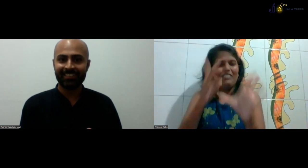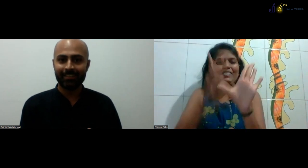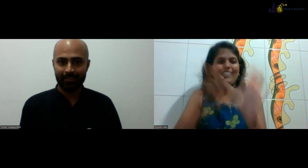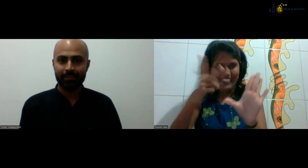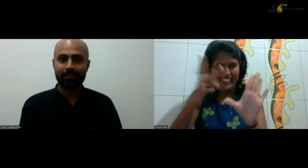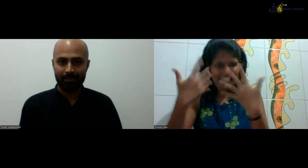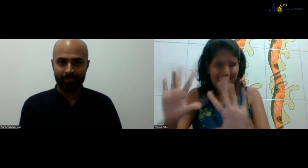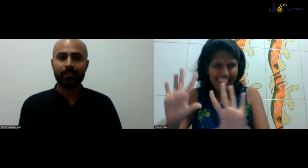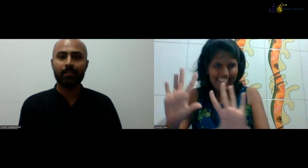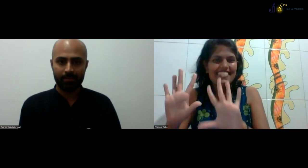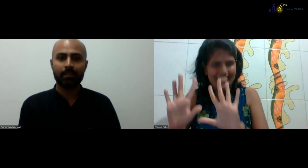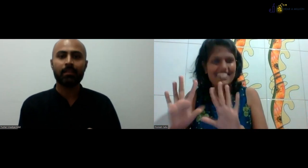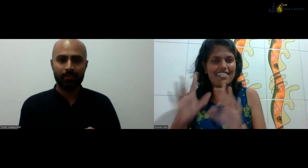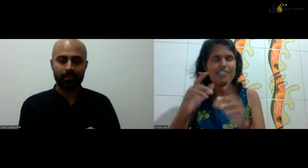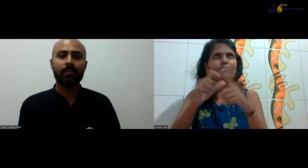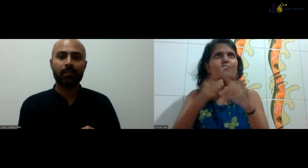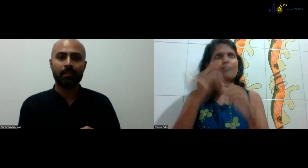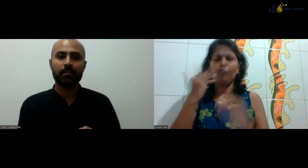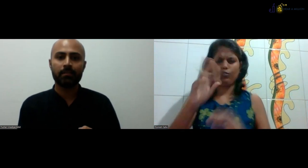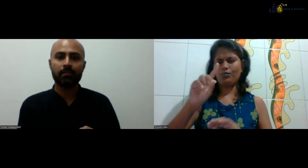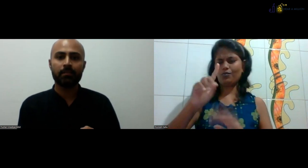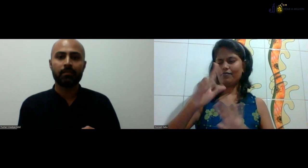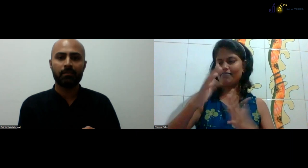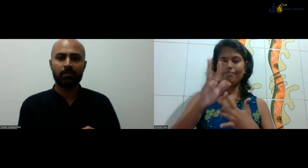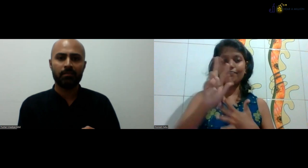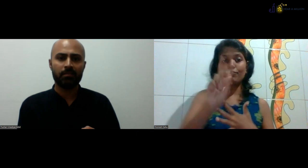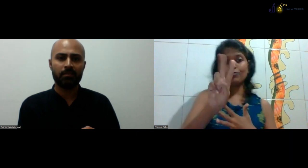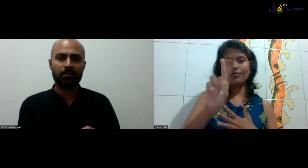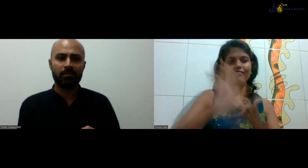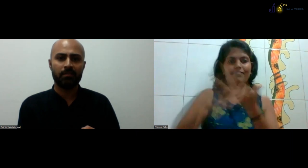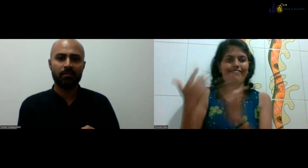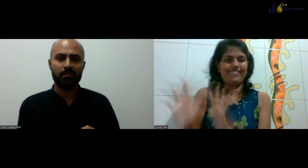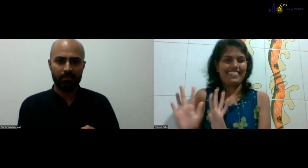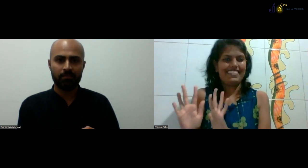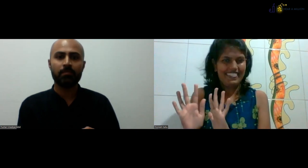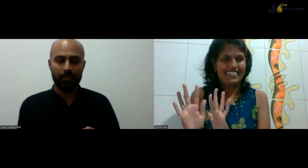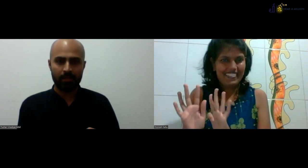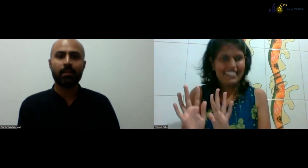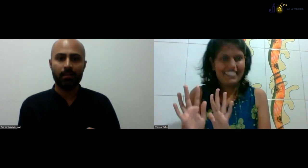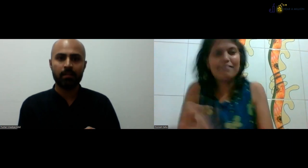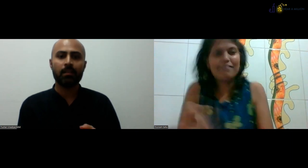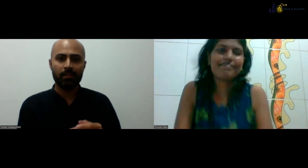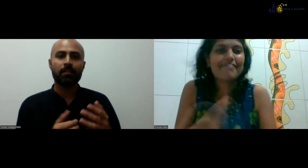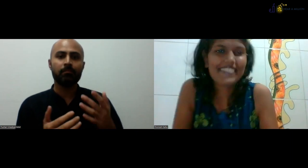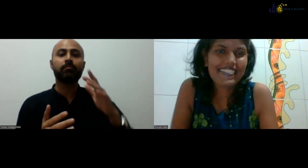contribute. So two years of that and finished it in 2021.